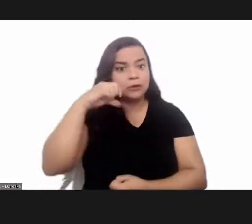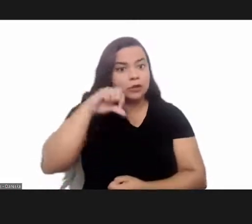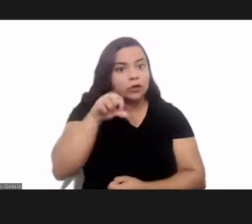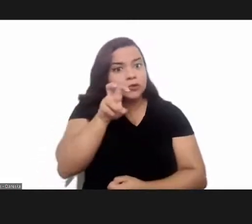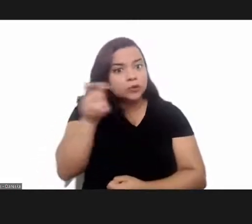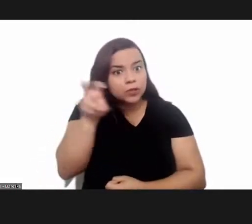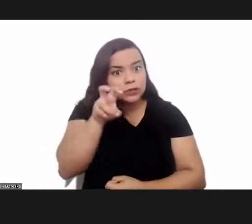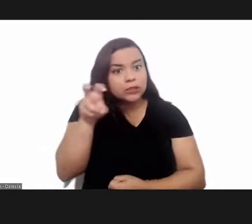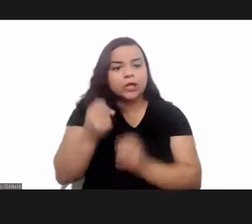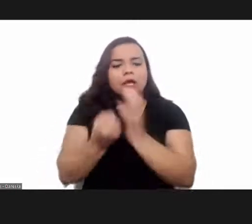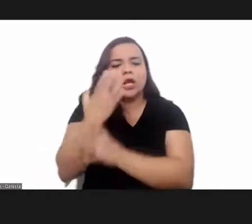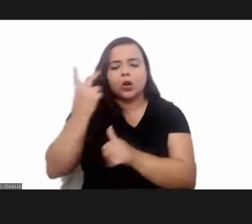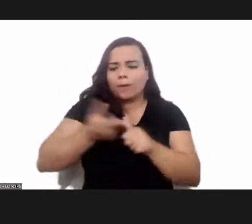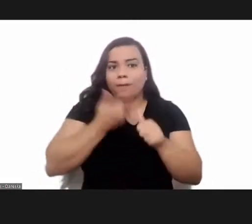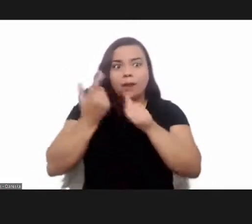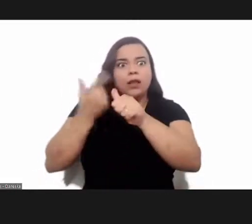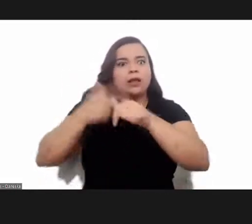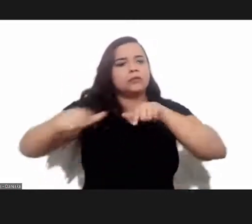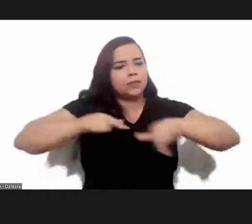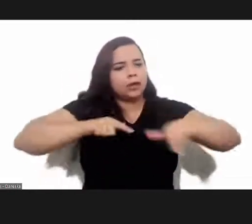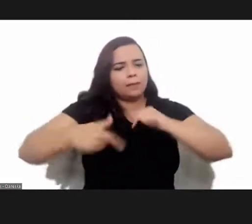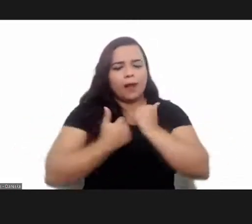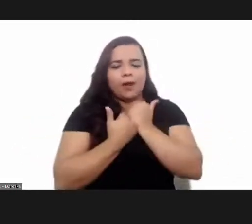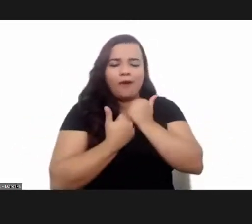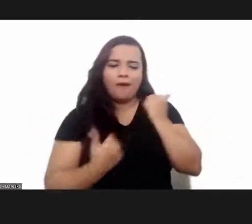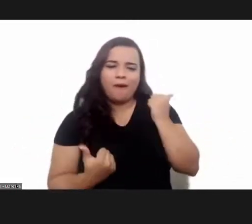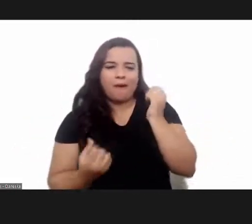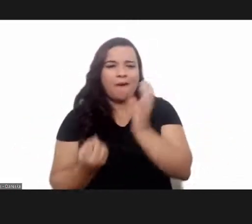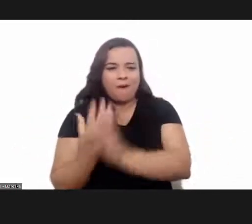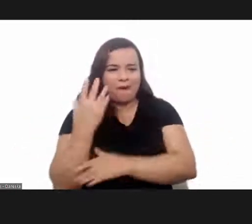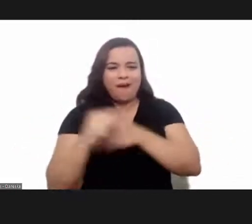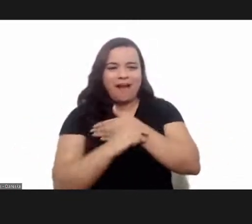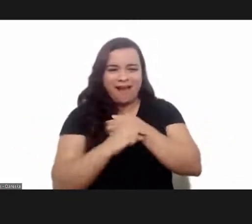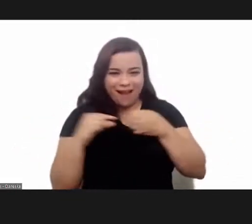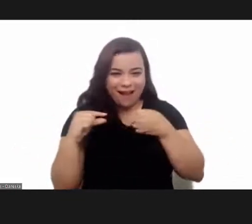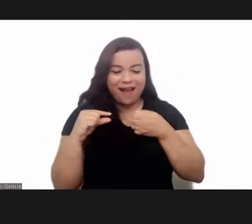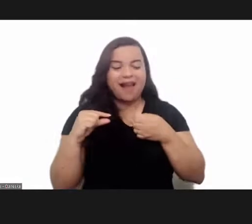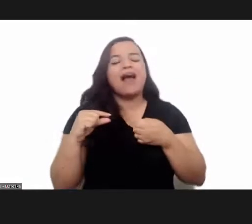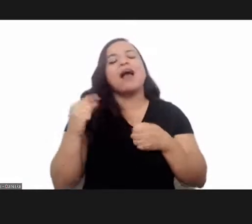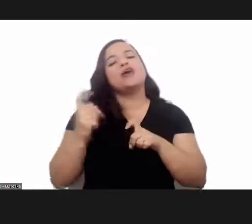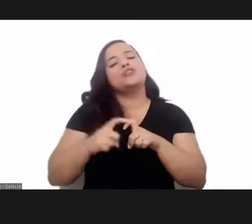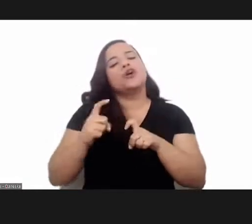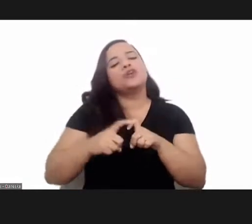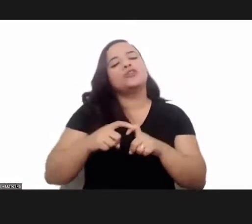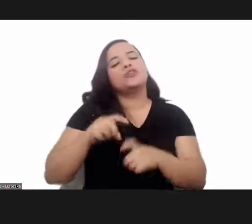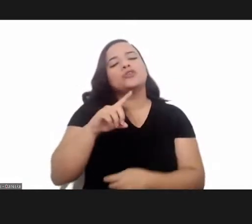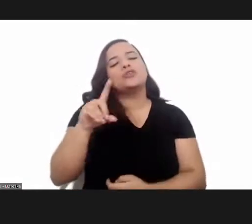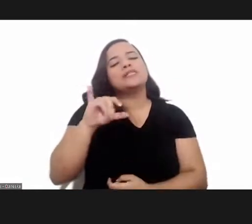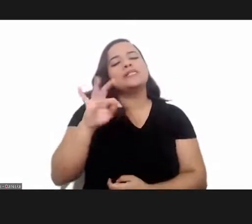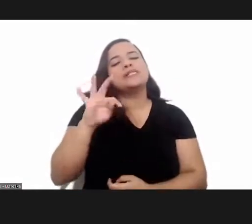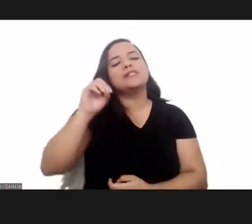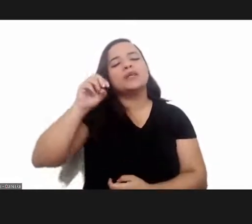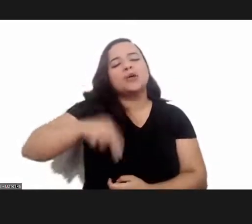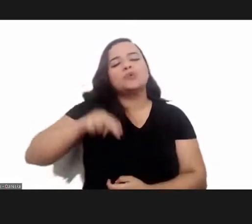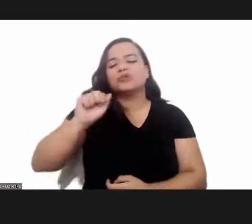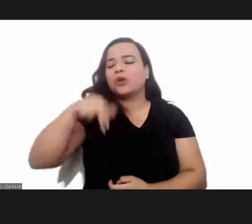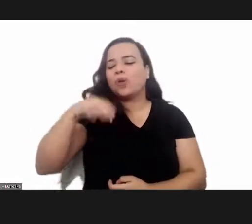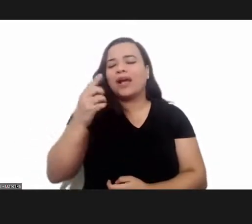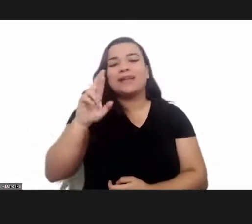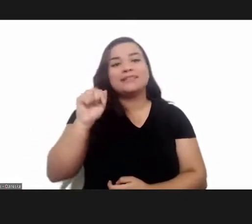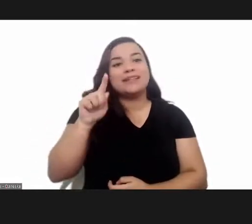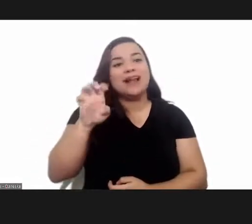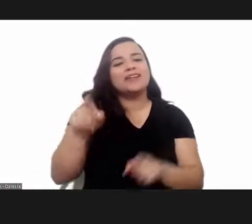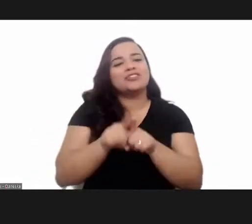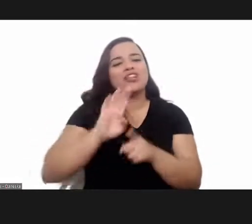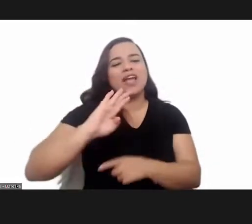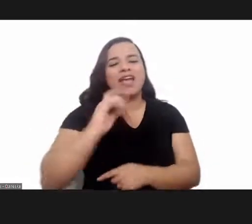the first studies in co-authorship with Dr. Zilda Andrade, also a researcher and